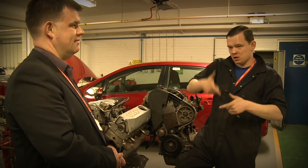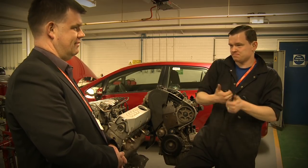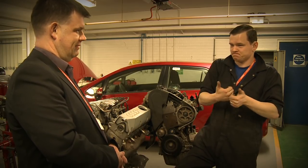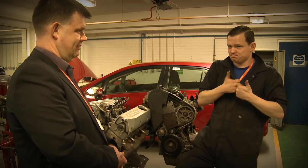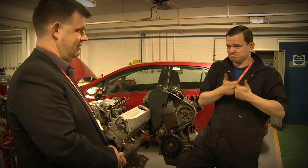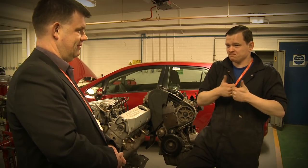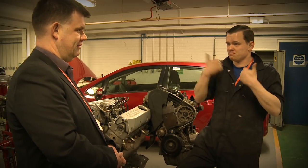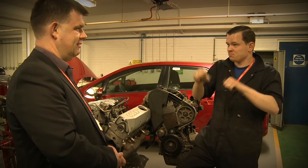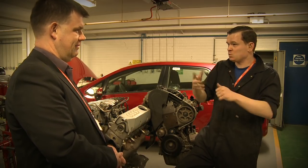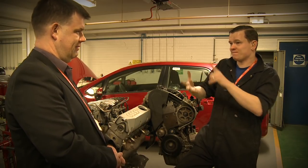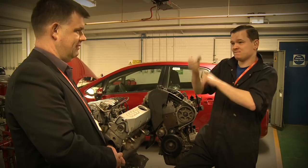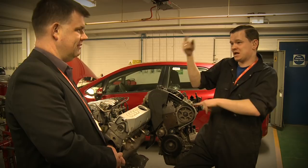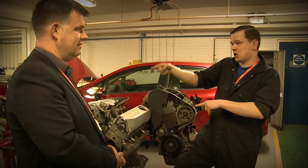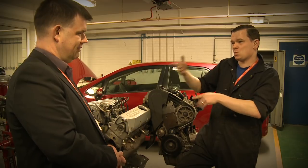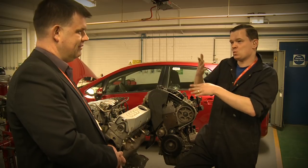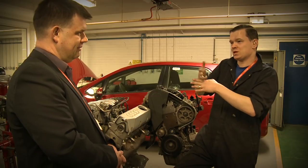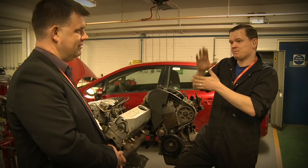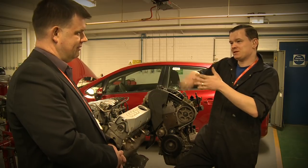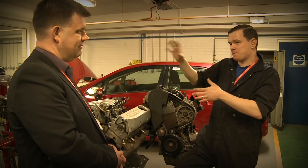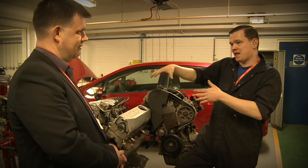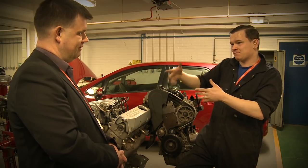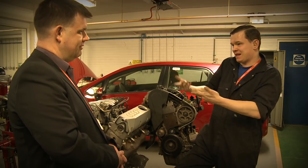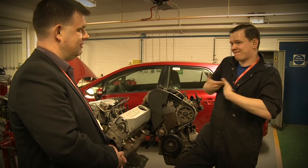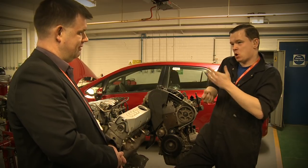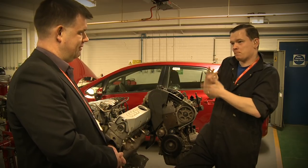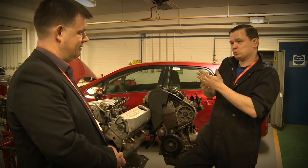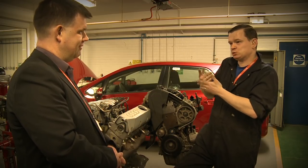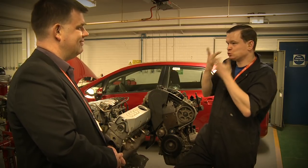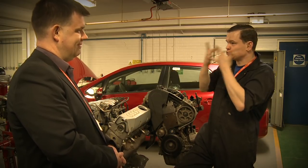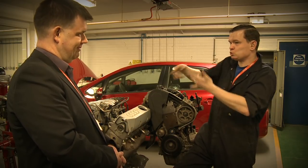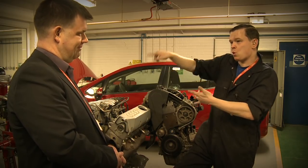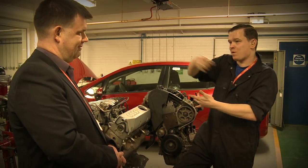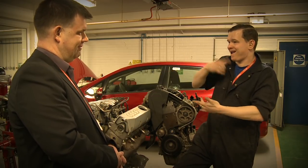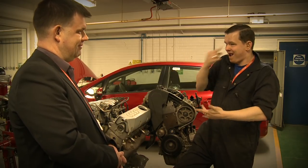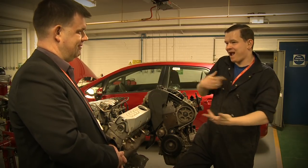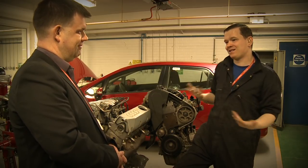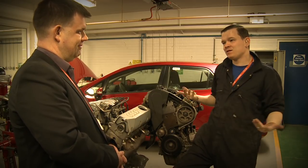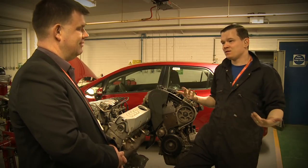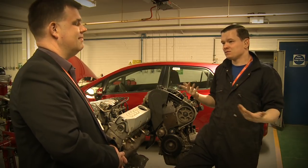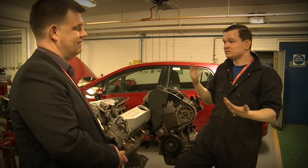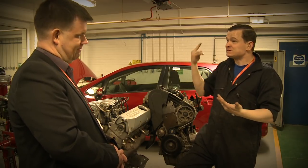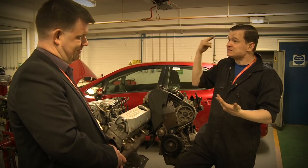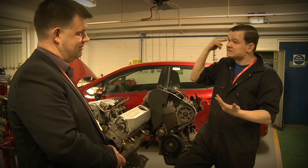College supported me in finding the placement. To give me the opportunity to show people I am capable. I'm deaf. That's all.